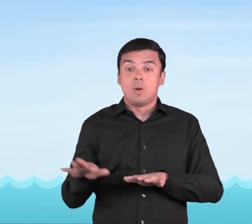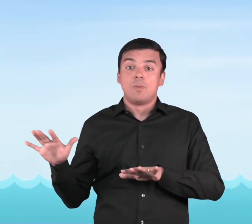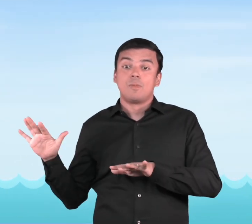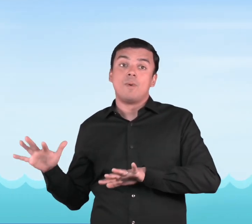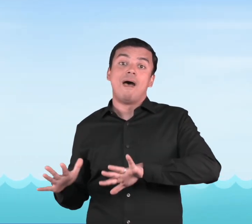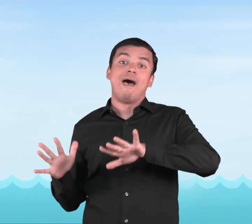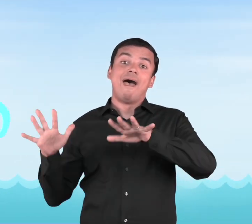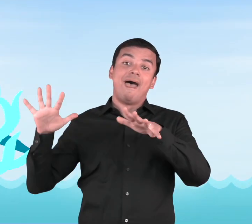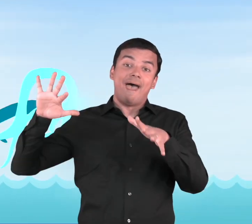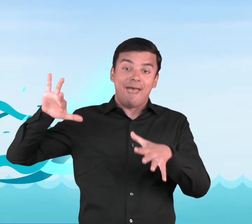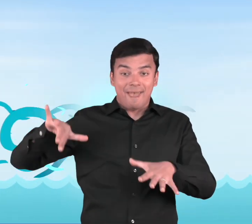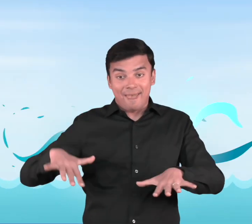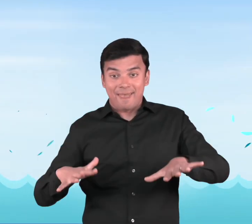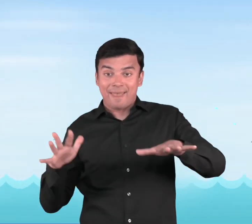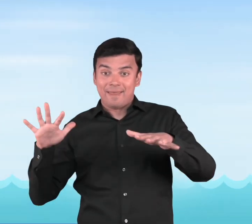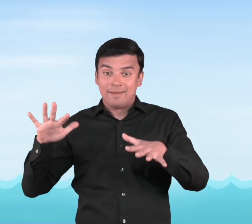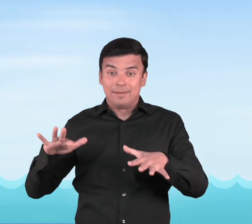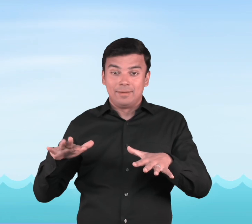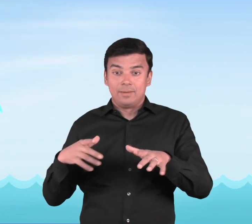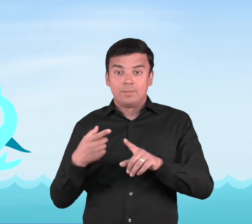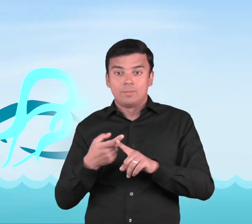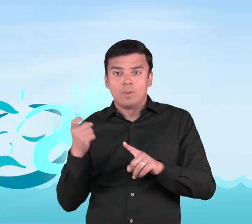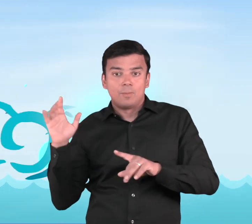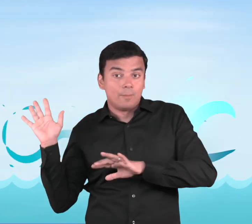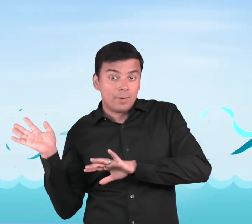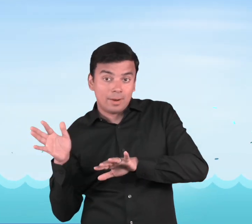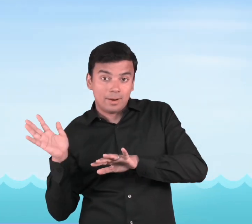caused by wind are called blank waves.